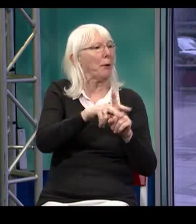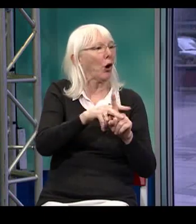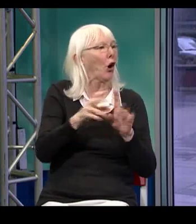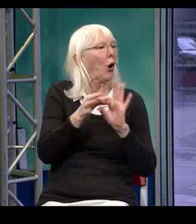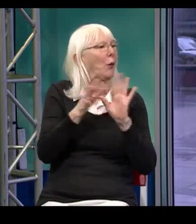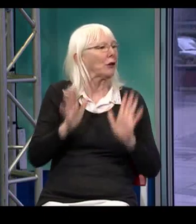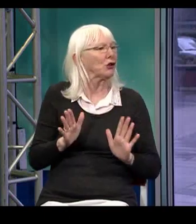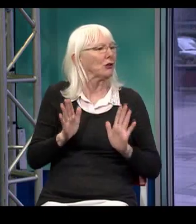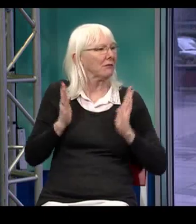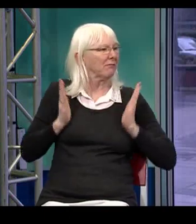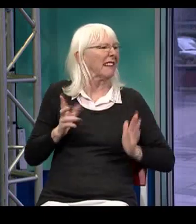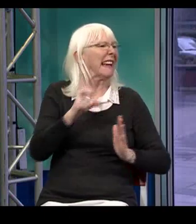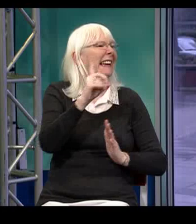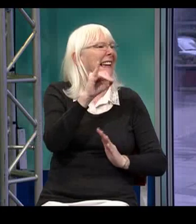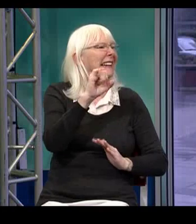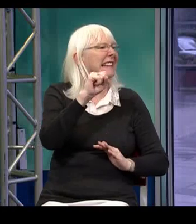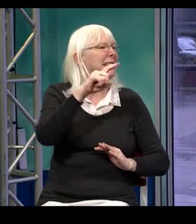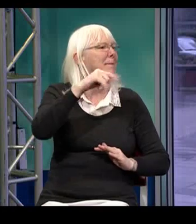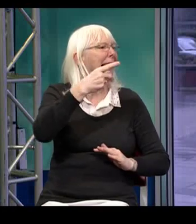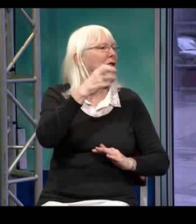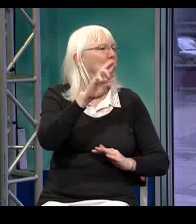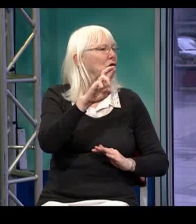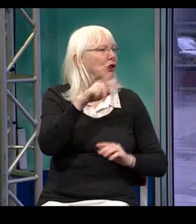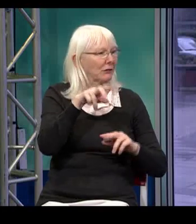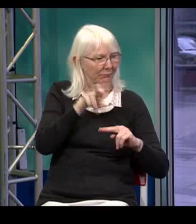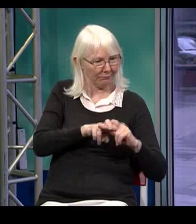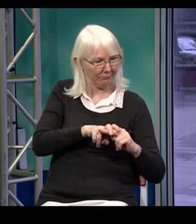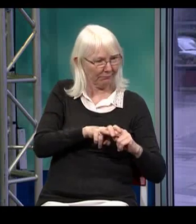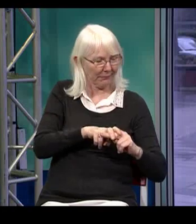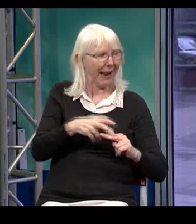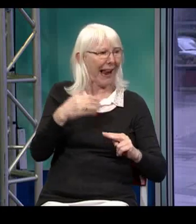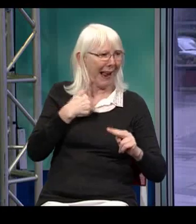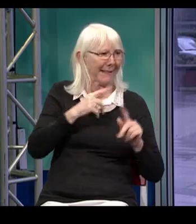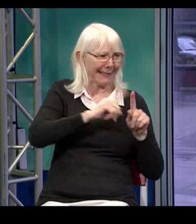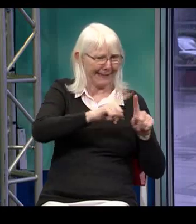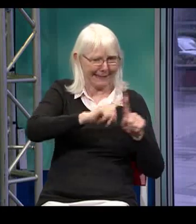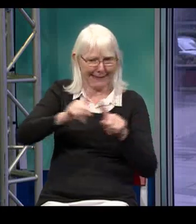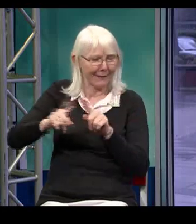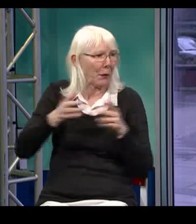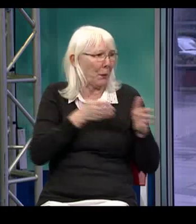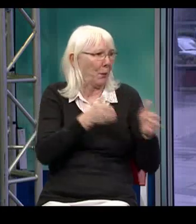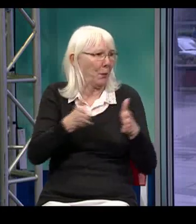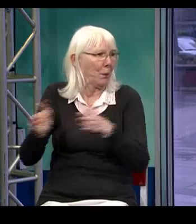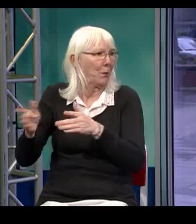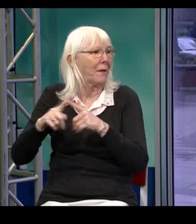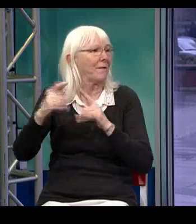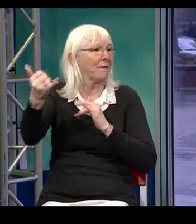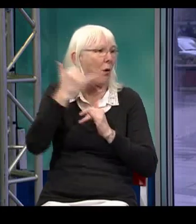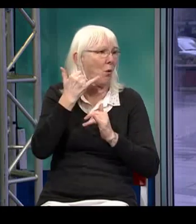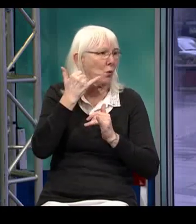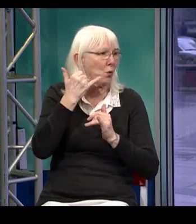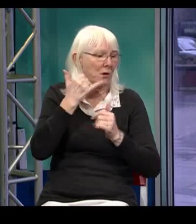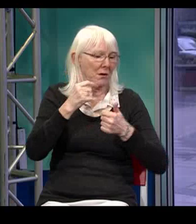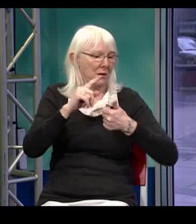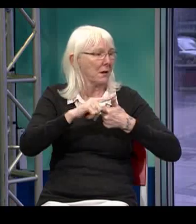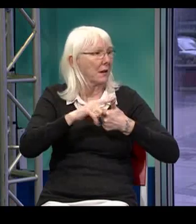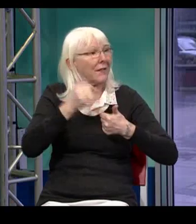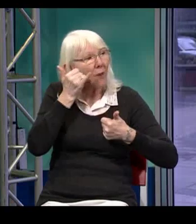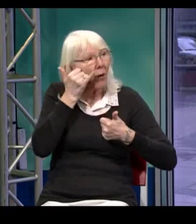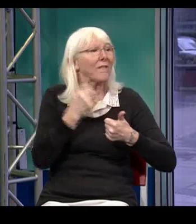We do have a dispatcher who answers the phones and books appointments 9 to 5 every day. You can either phone our